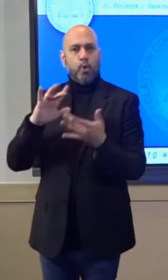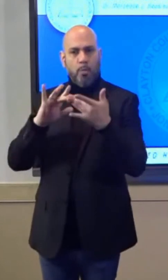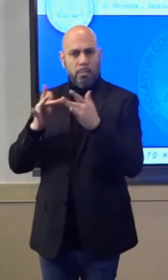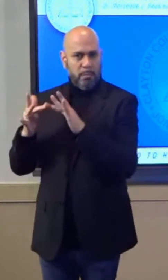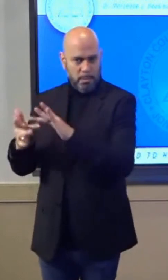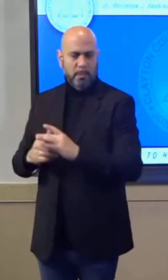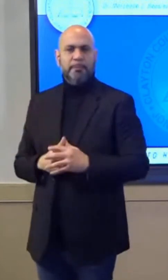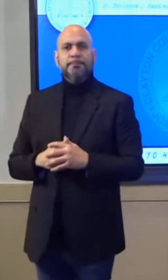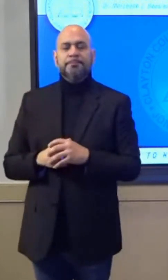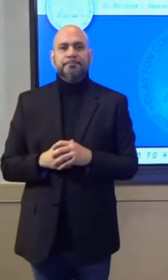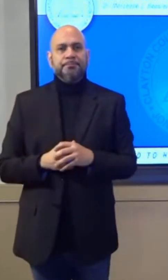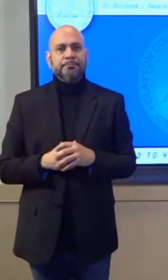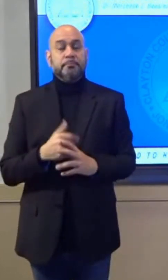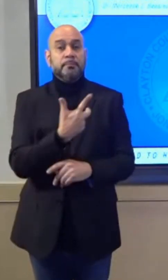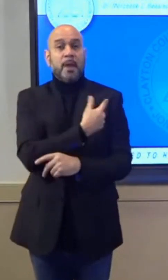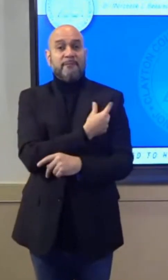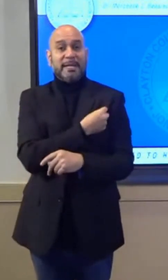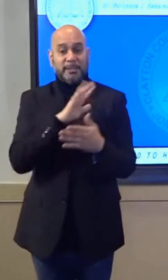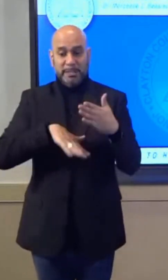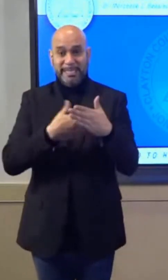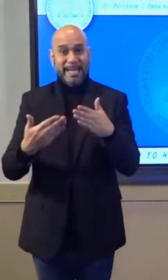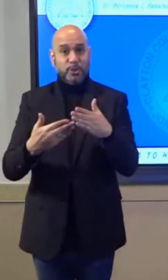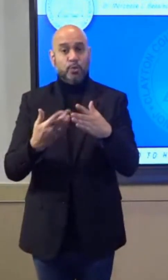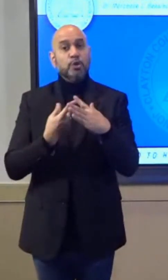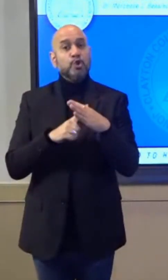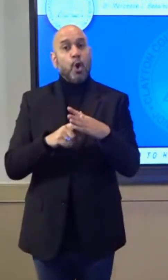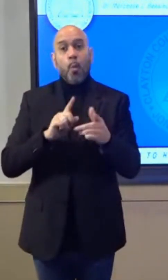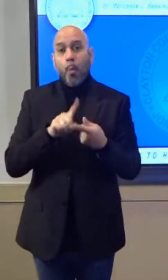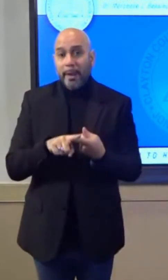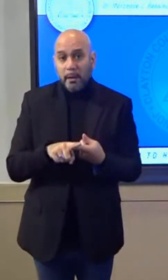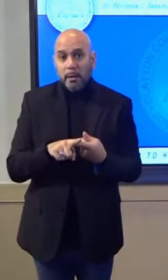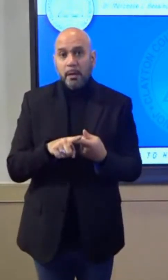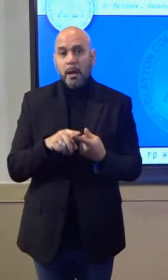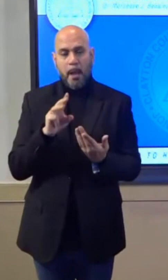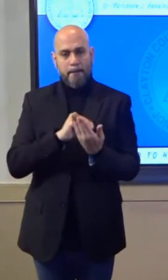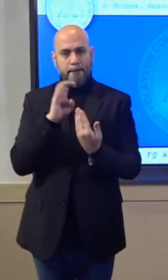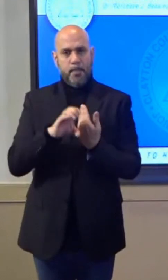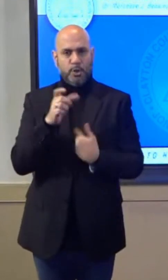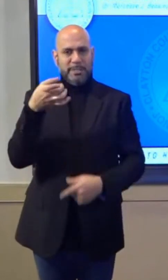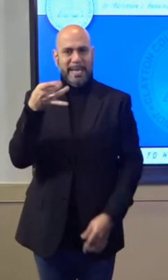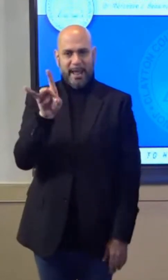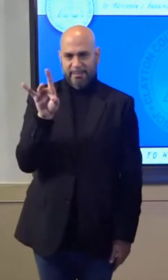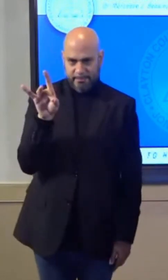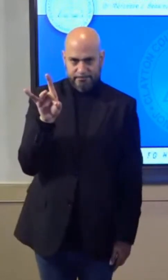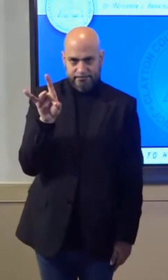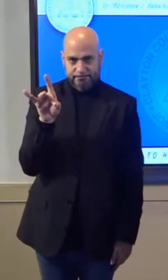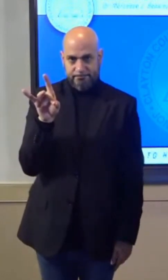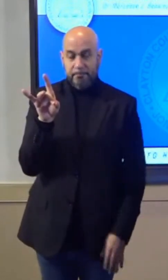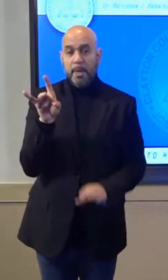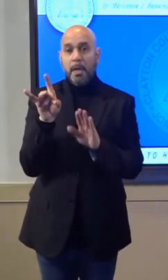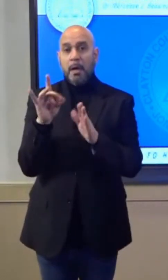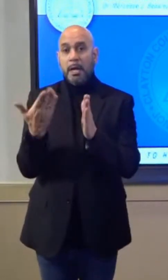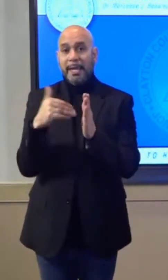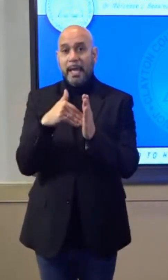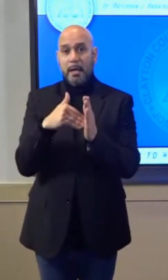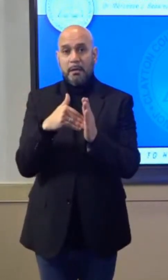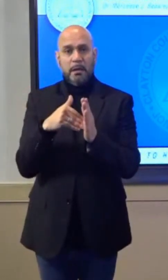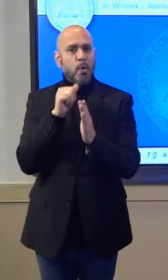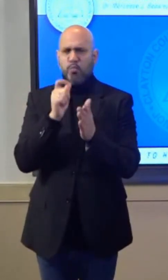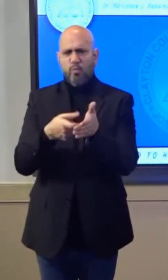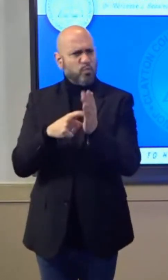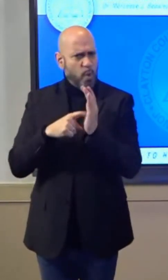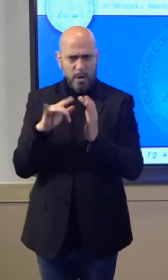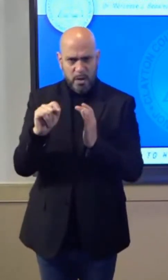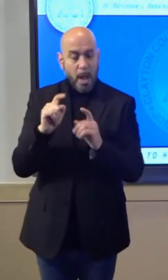Vaccines are slated to be administered starting March 8th. Again, non-mandatory testing. However,